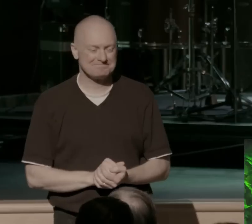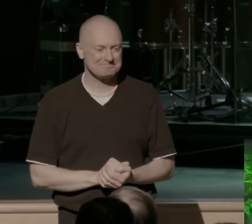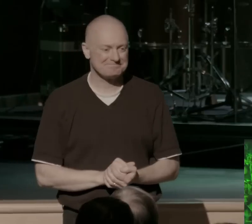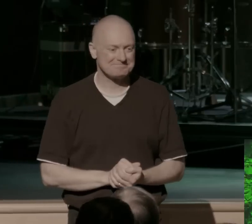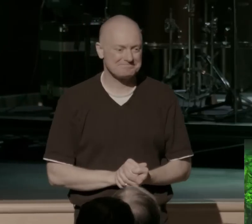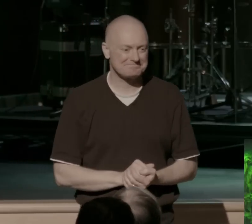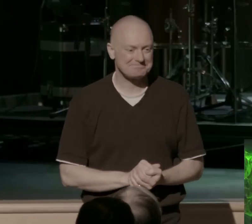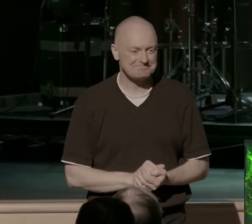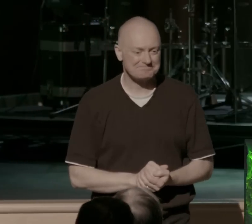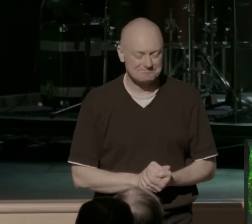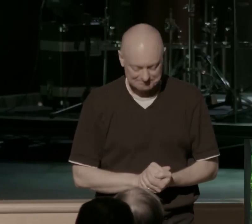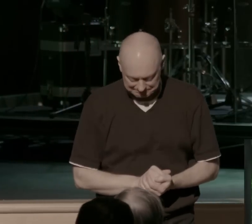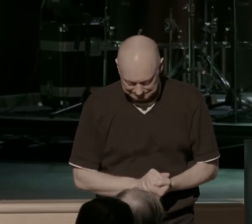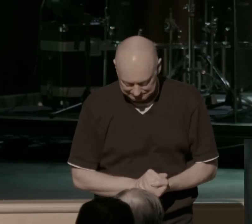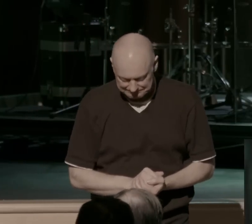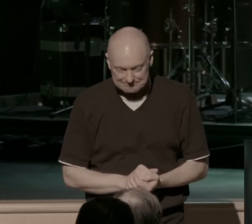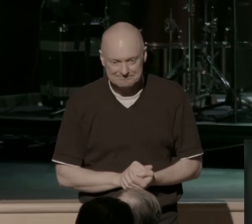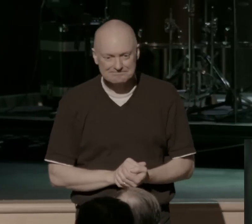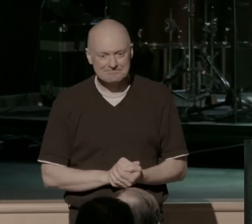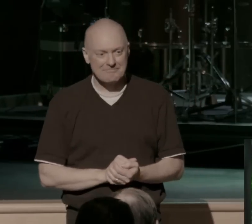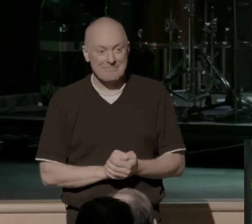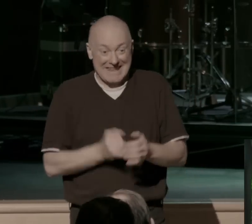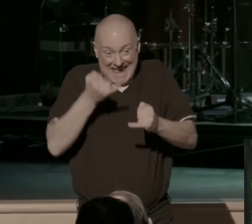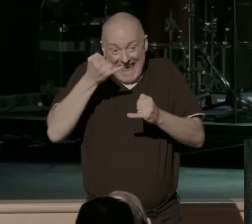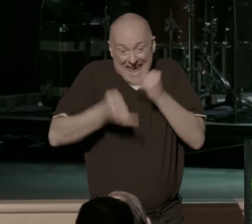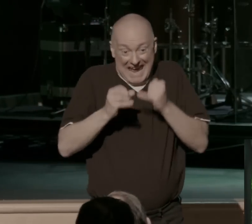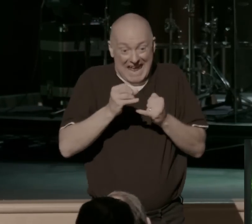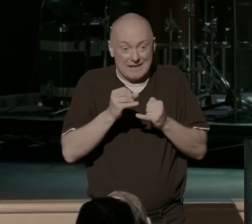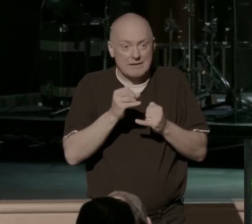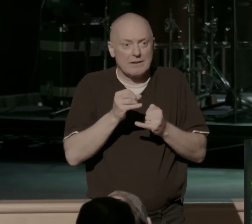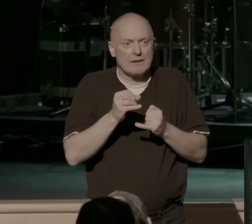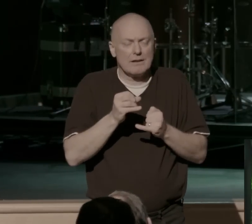Just the end of John 66, John 6 and verse 66.